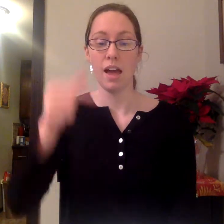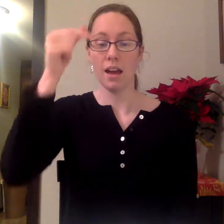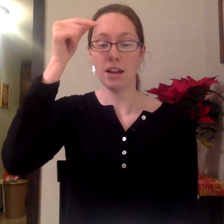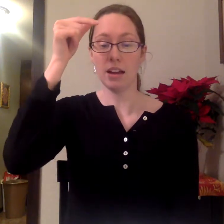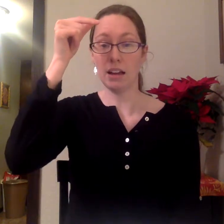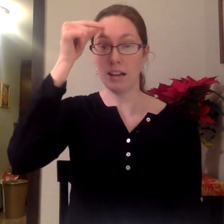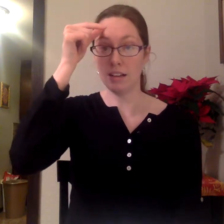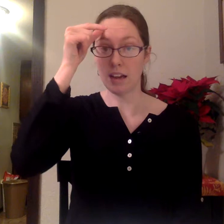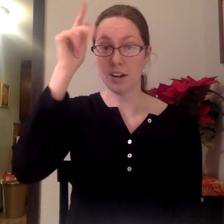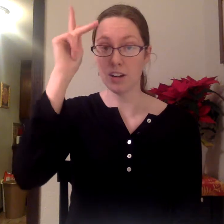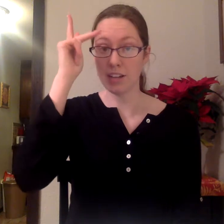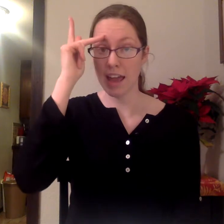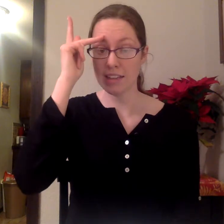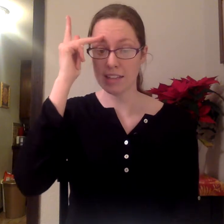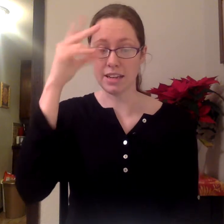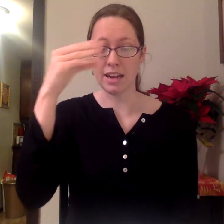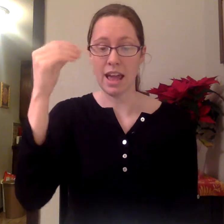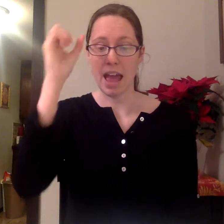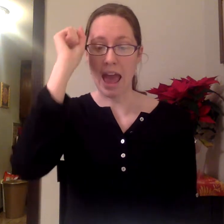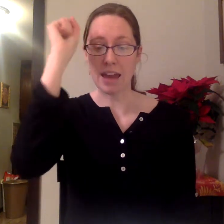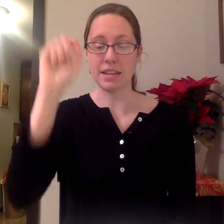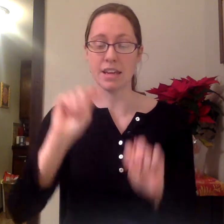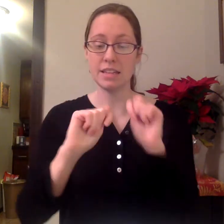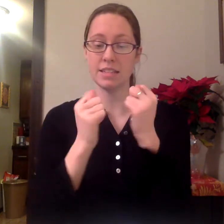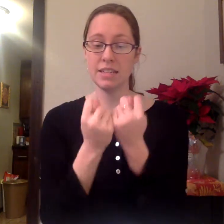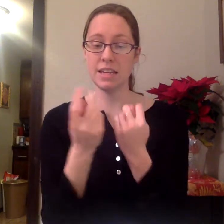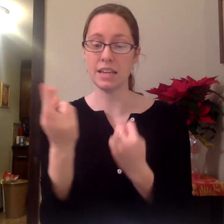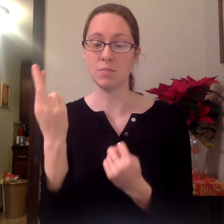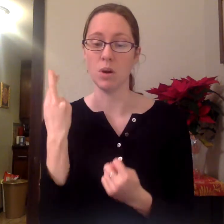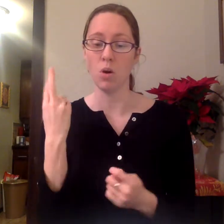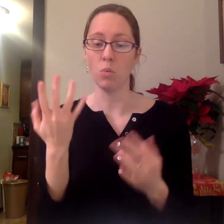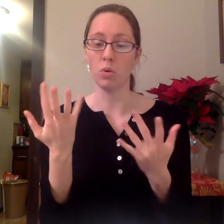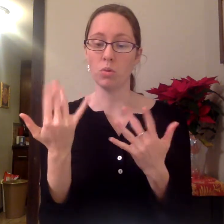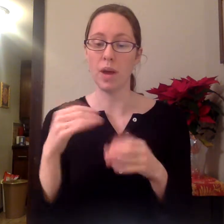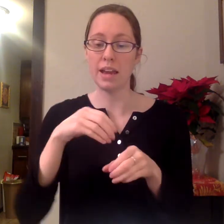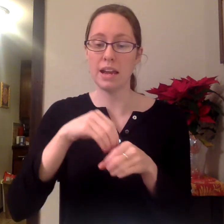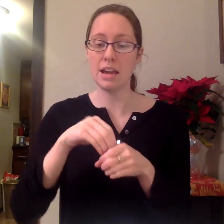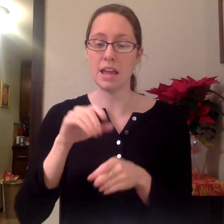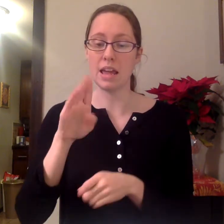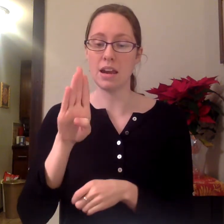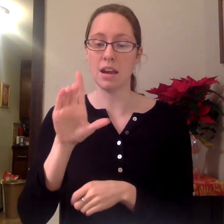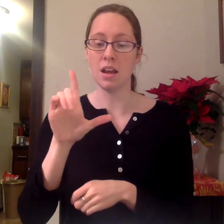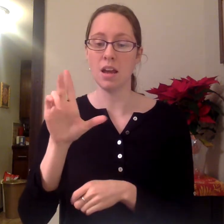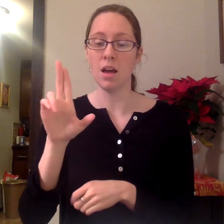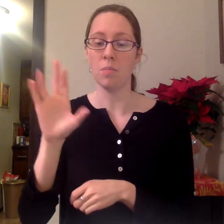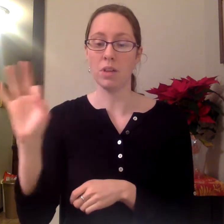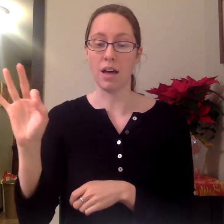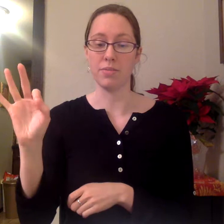Gunnar Kaysen and his team were waiting in Bluff.